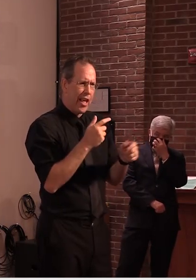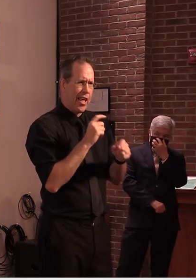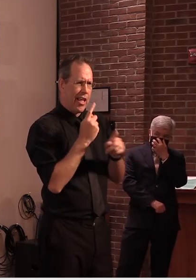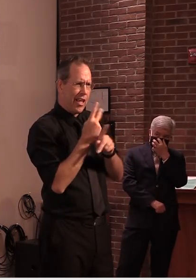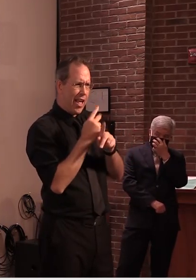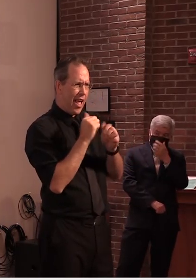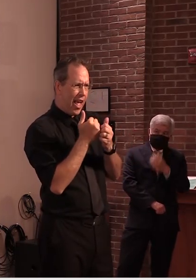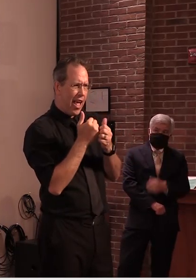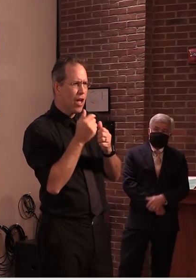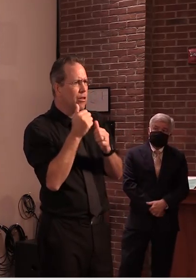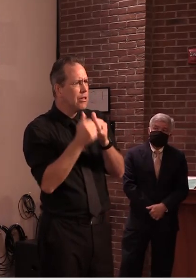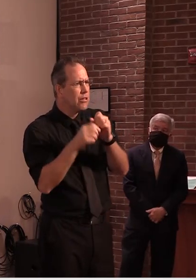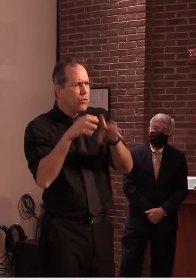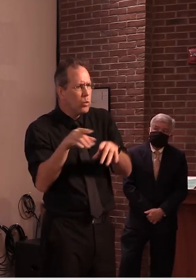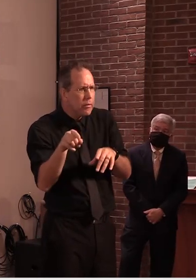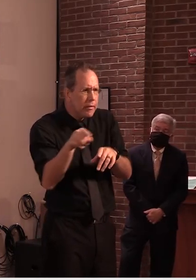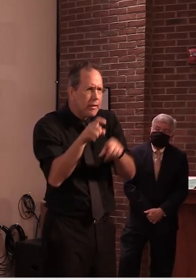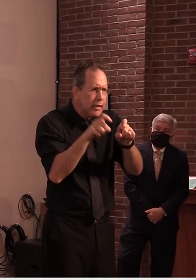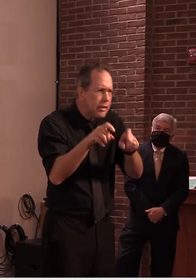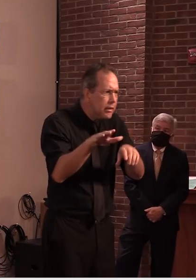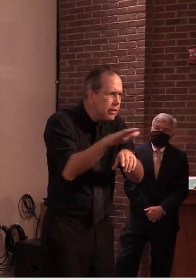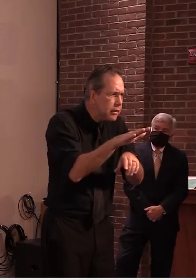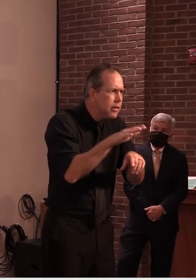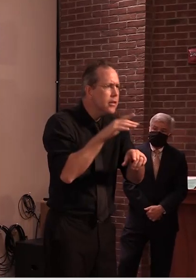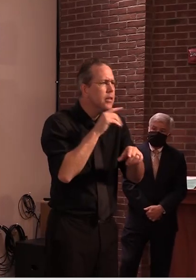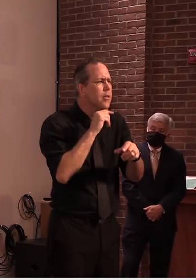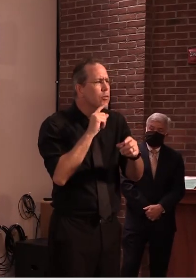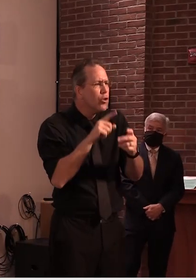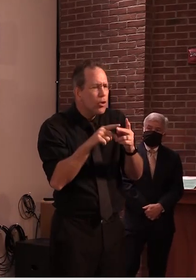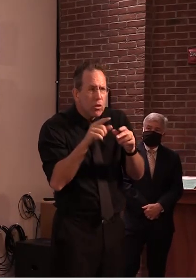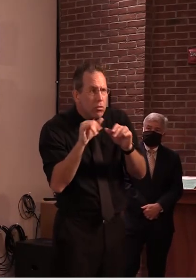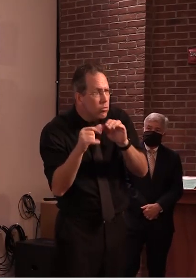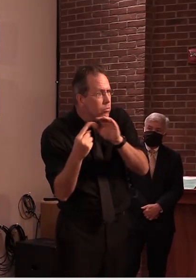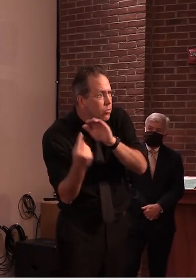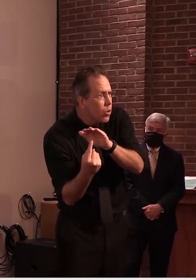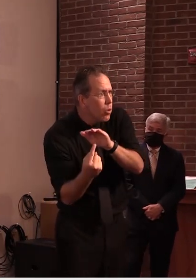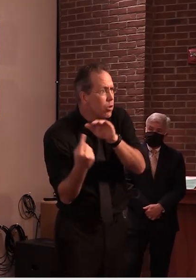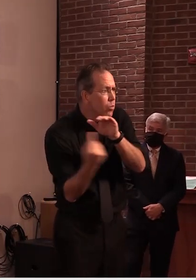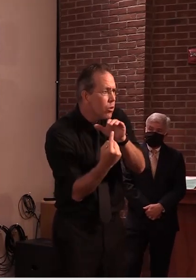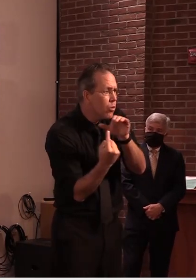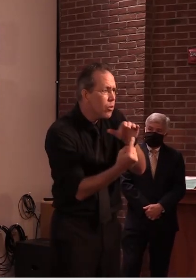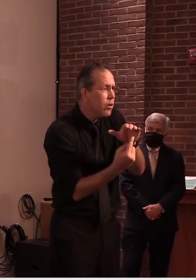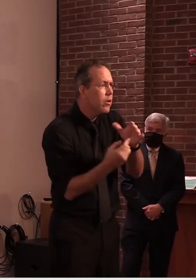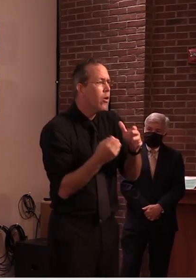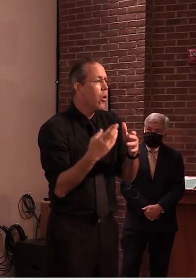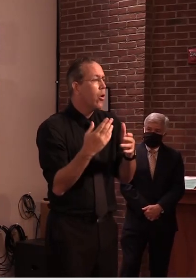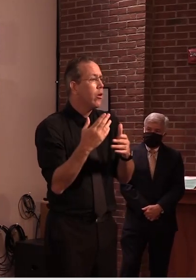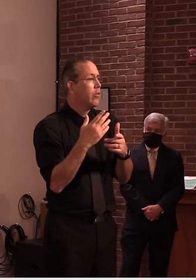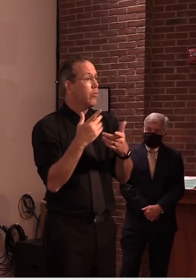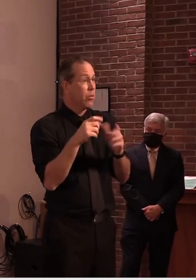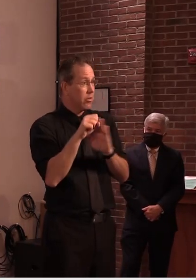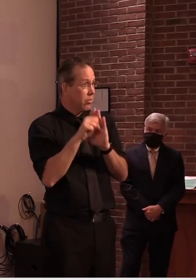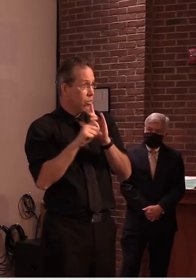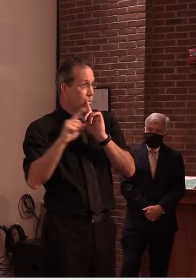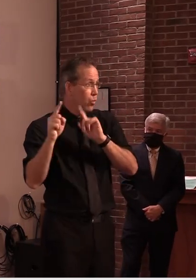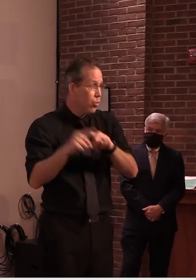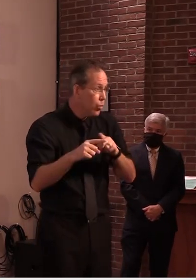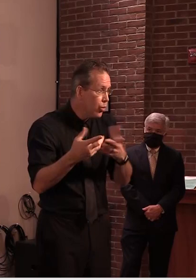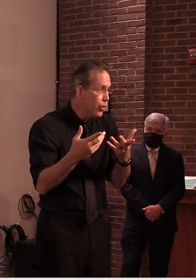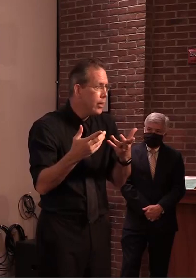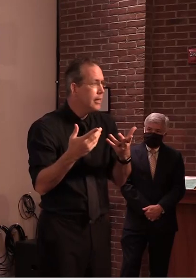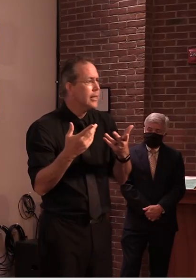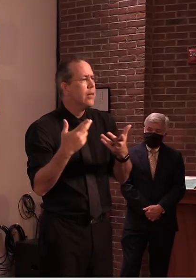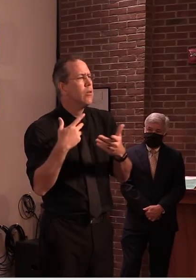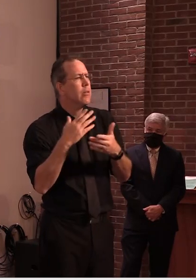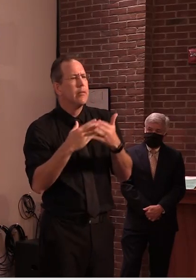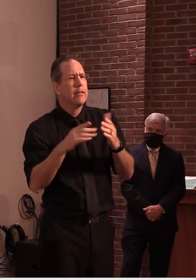strategy we got pretty firm and strict with that much stricter than you'll see on any